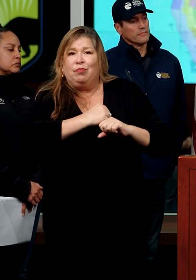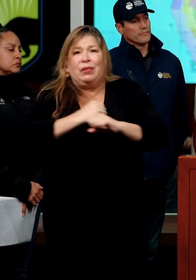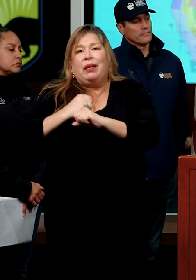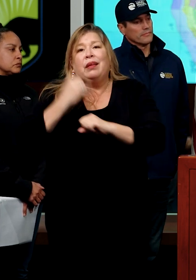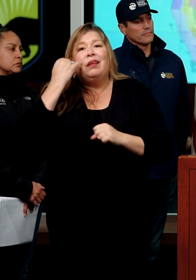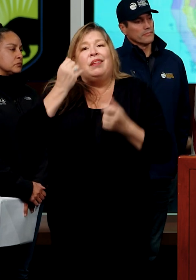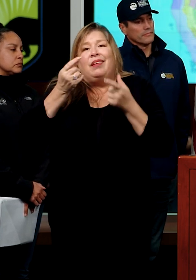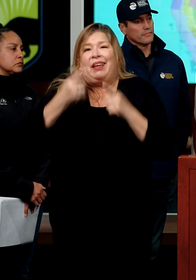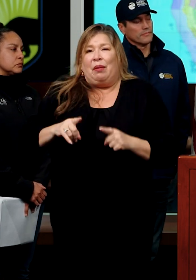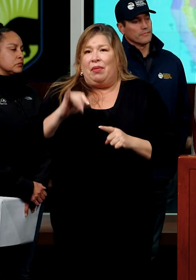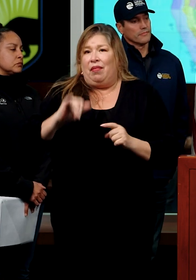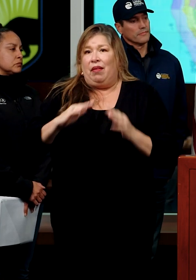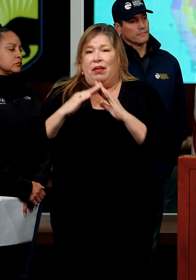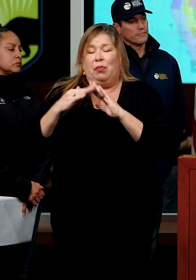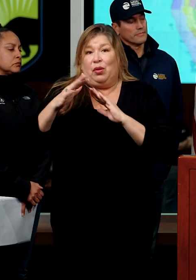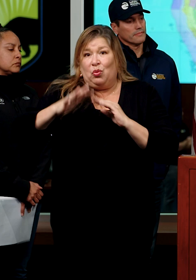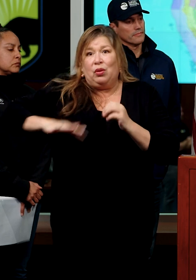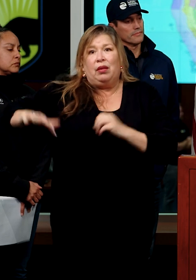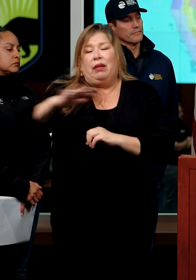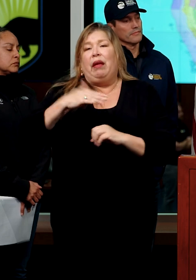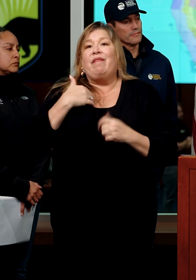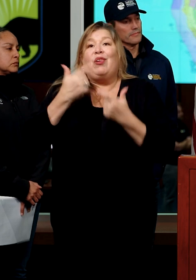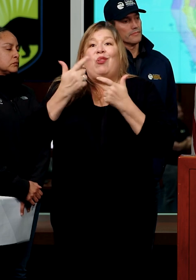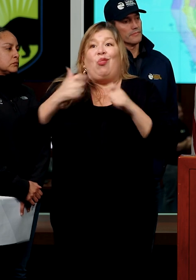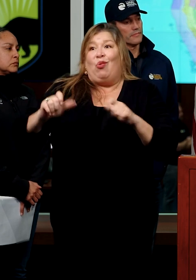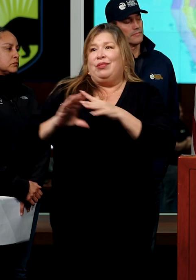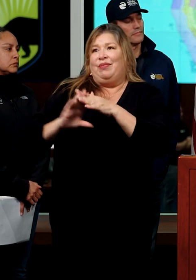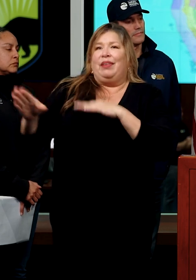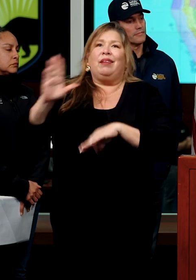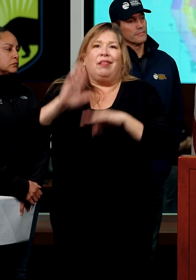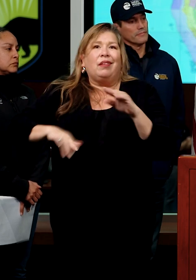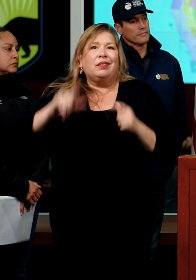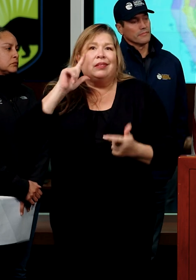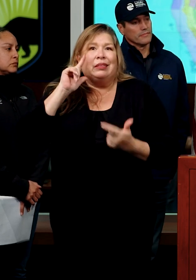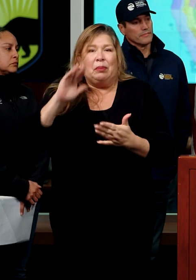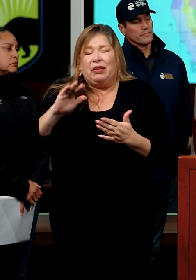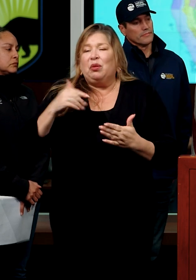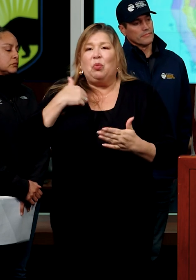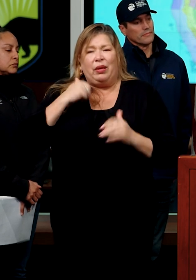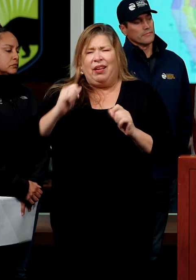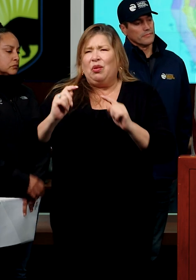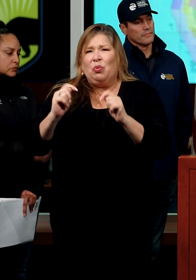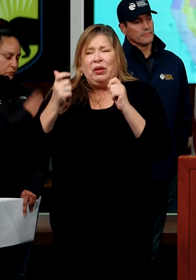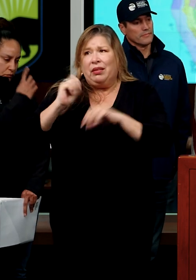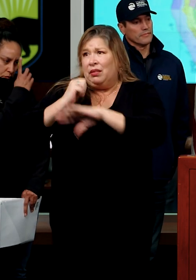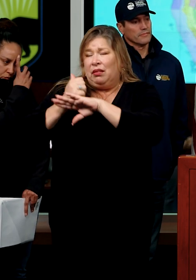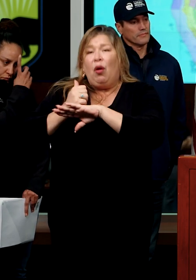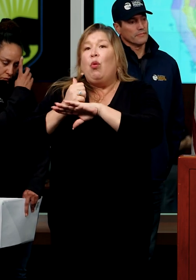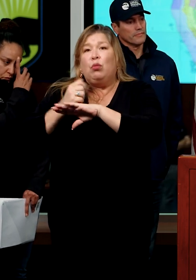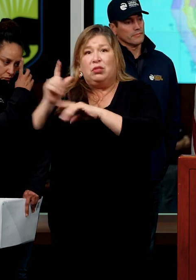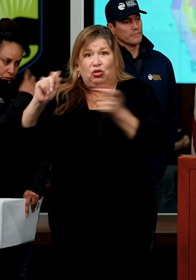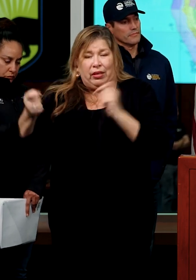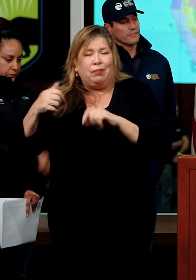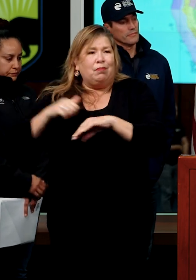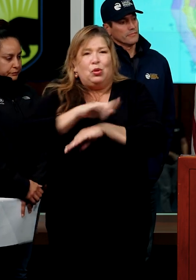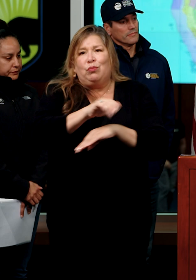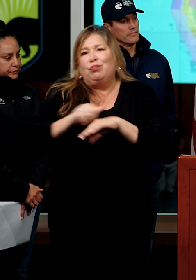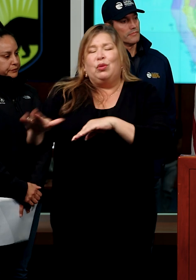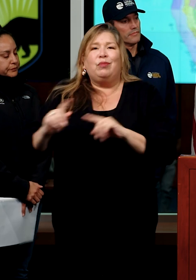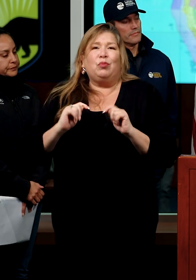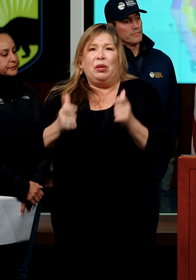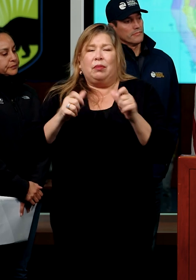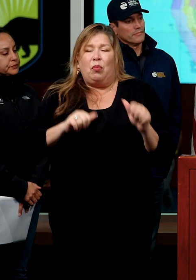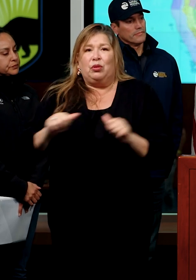find themselves in a larger evacuation than they may have anticipated. We can move those resources in as quickly as possible.